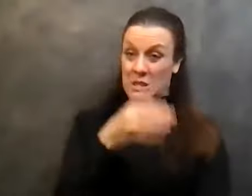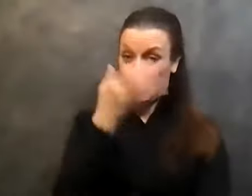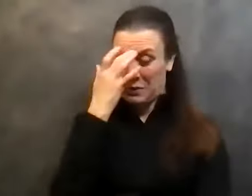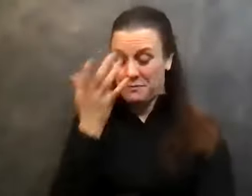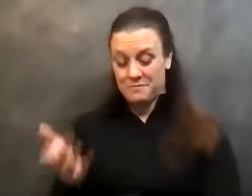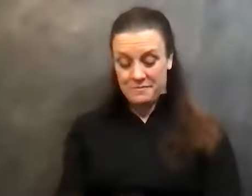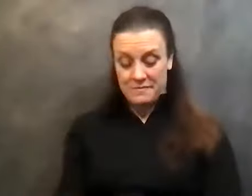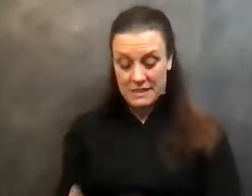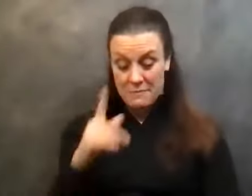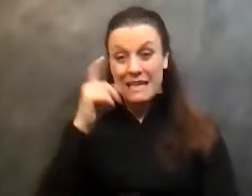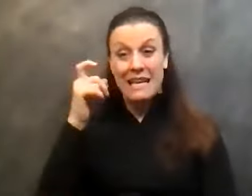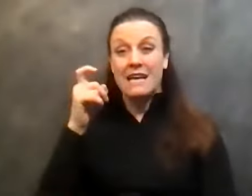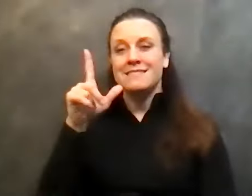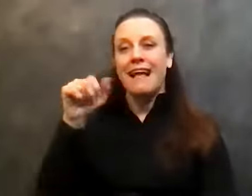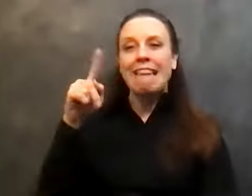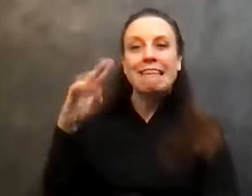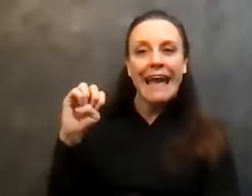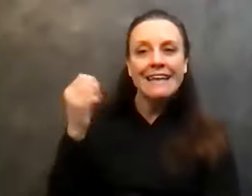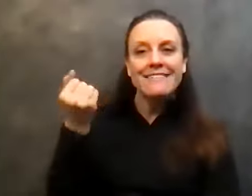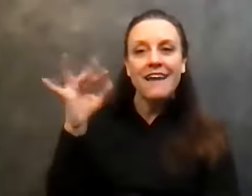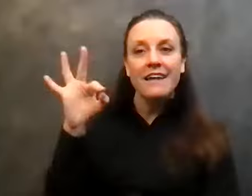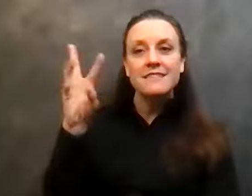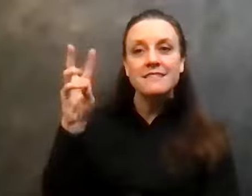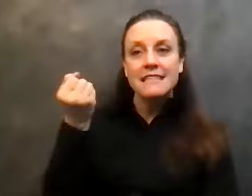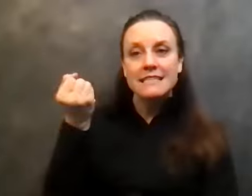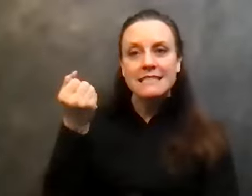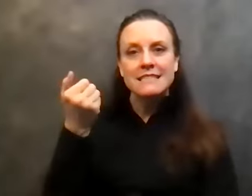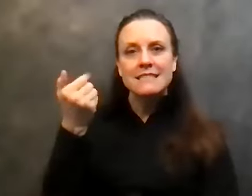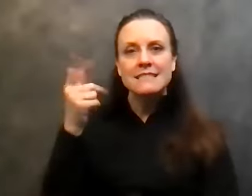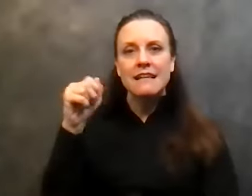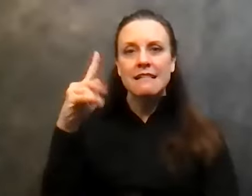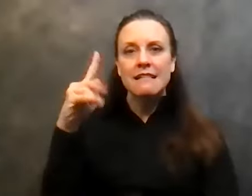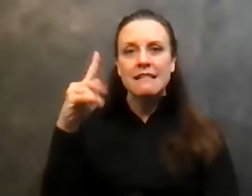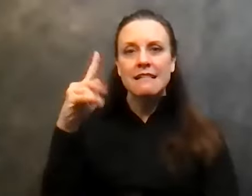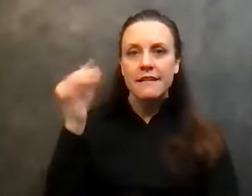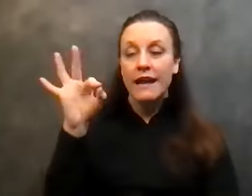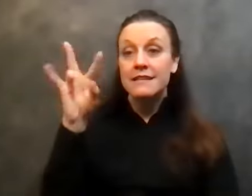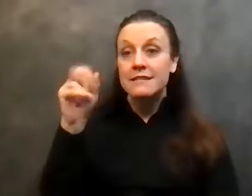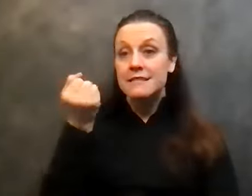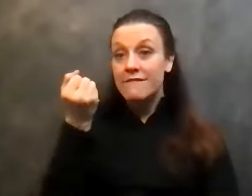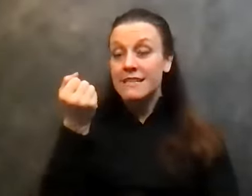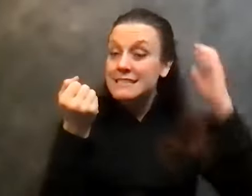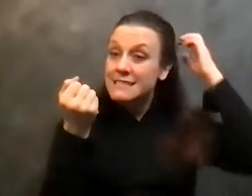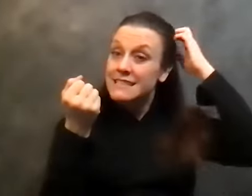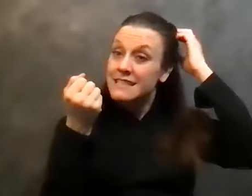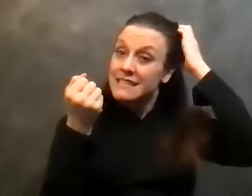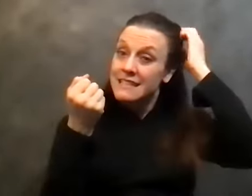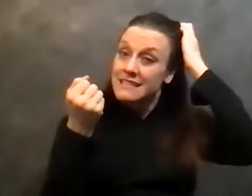because it was the late sixties, early seventies, when I started partying, there were, you know, there, there were some other things out there that you could get in trouble with. uh,